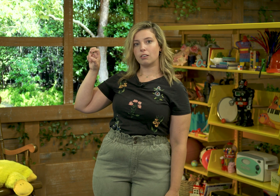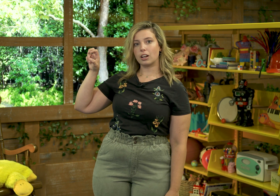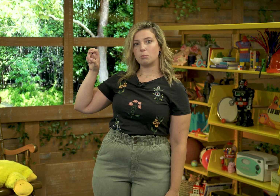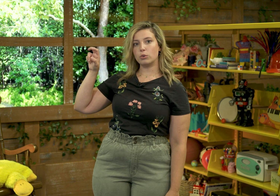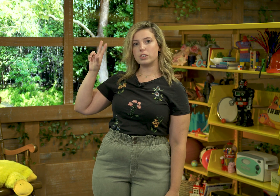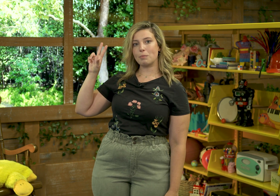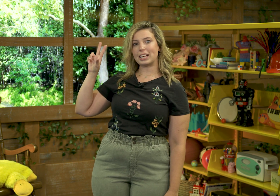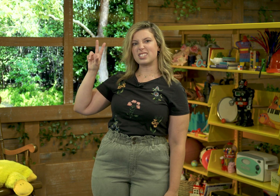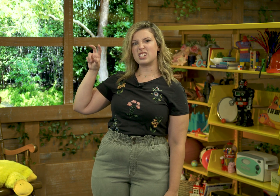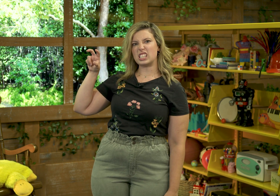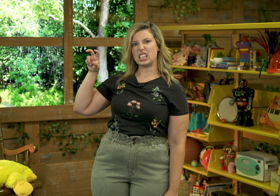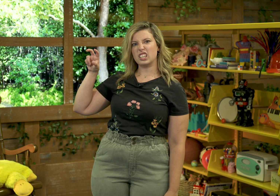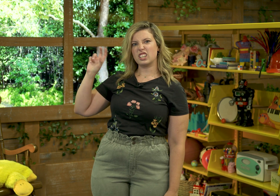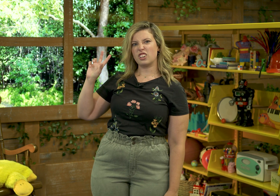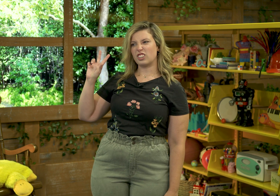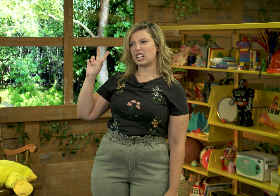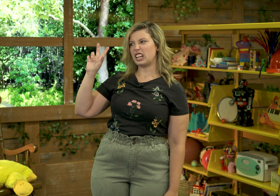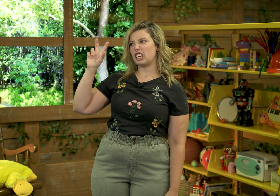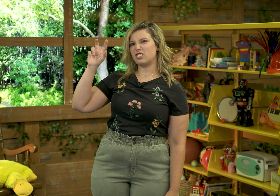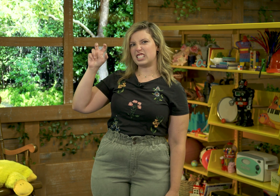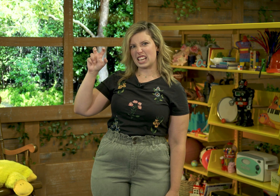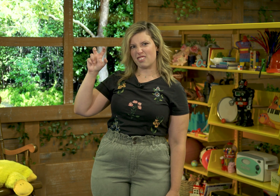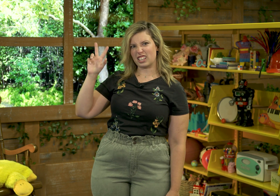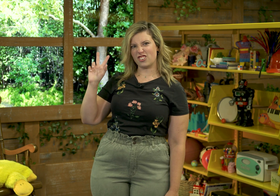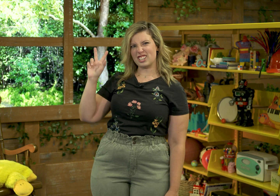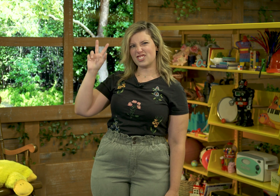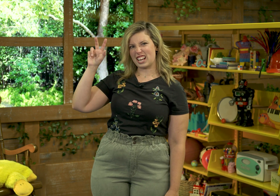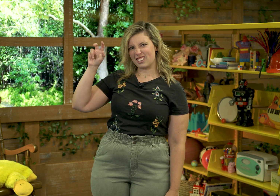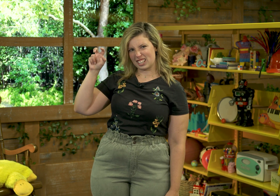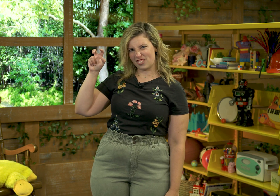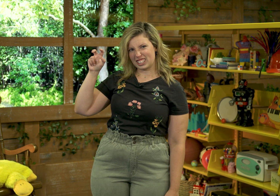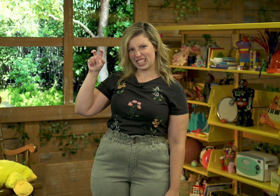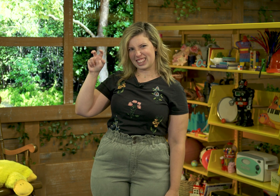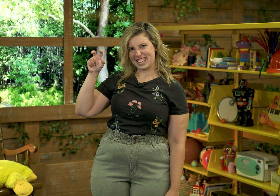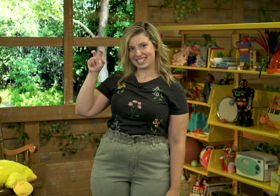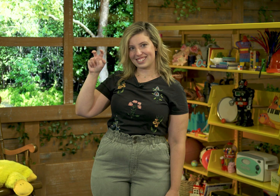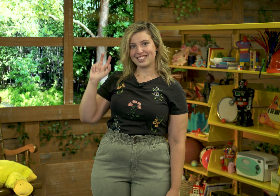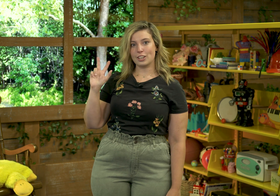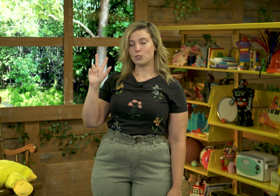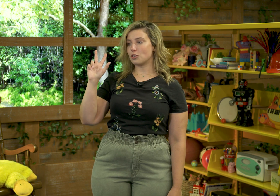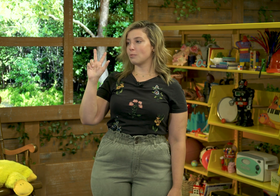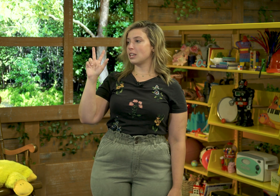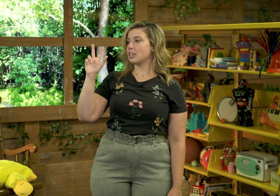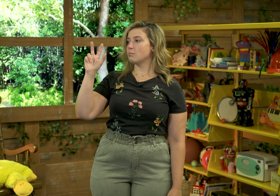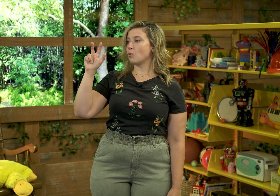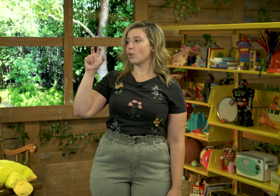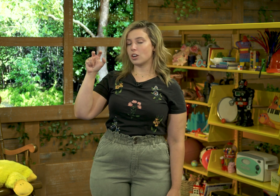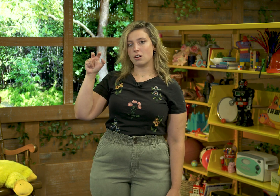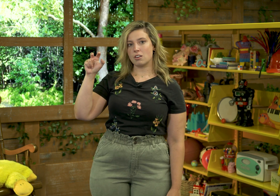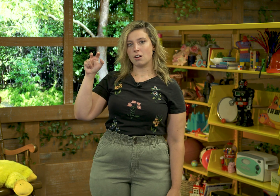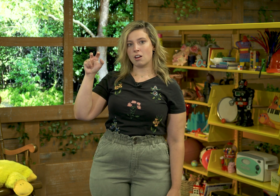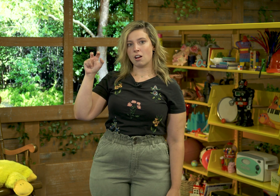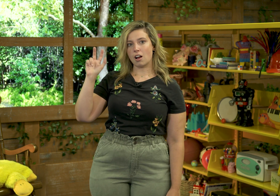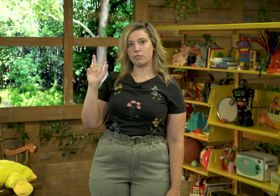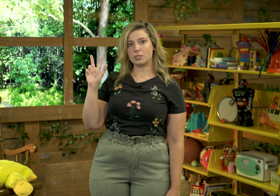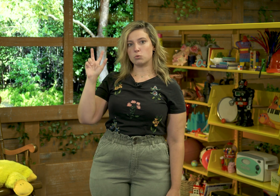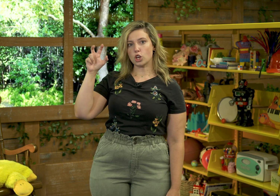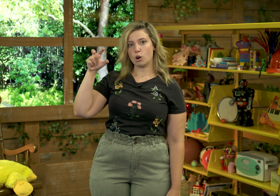Kind of move them like a sea. They kind of go down. They crunch down a little bit like this. So they're making more of some toes,